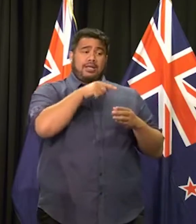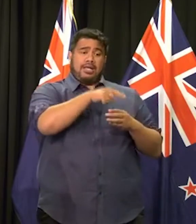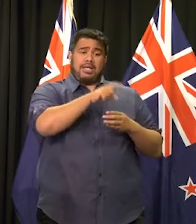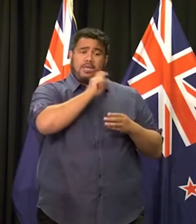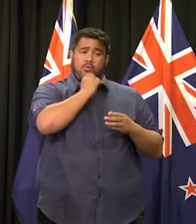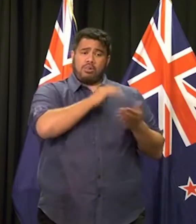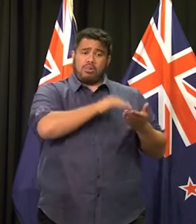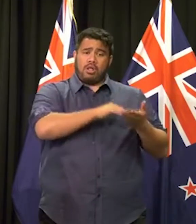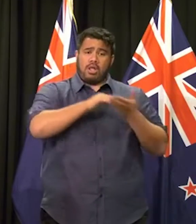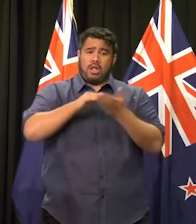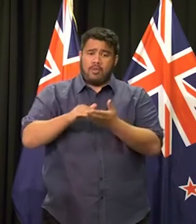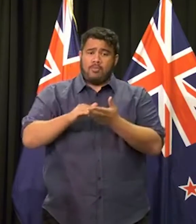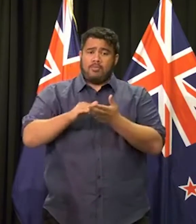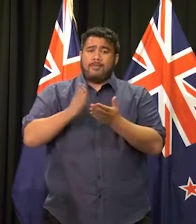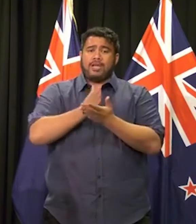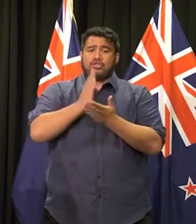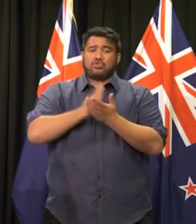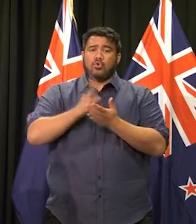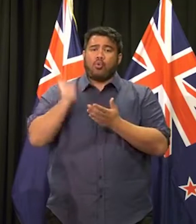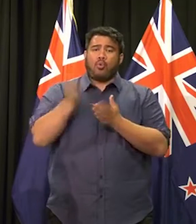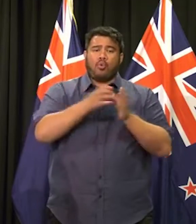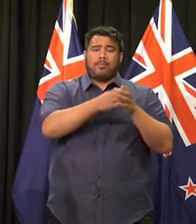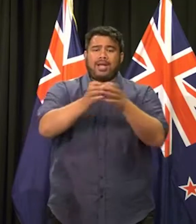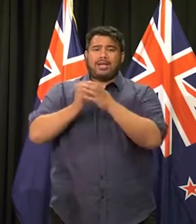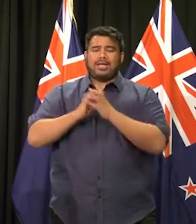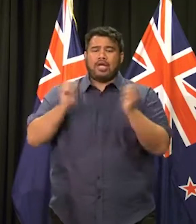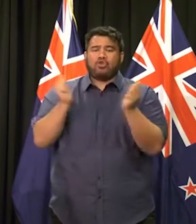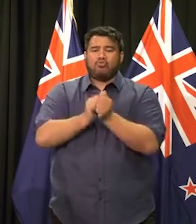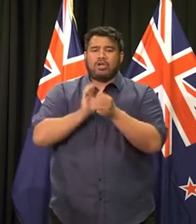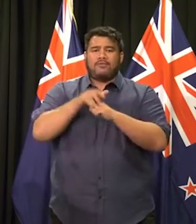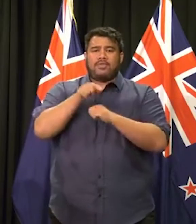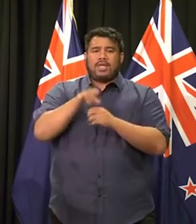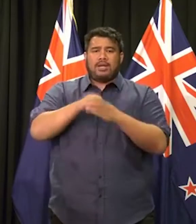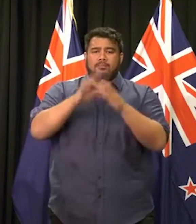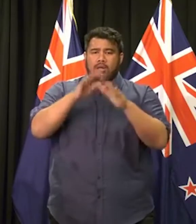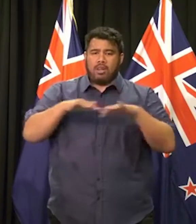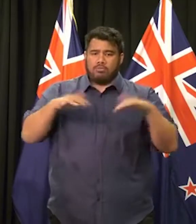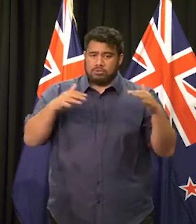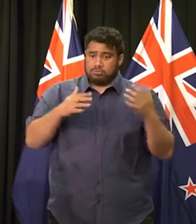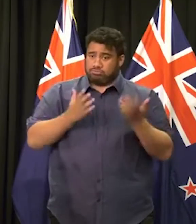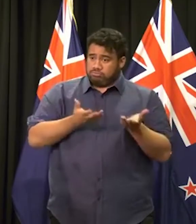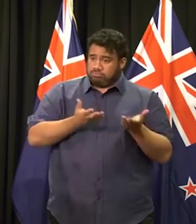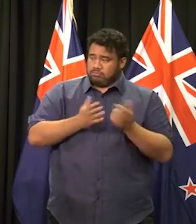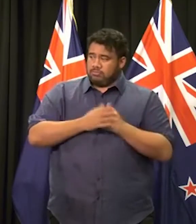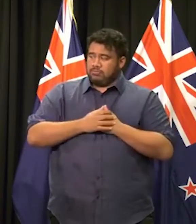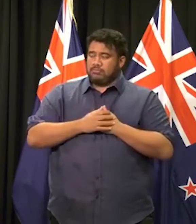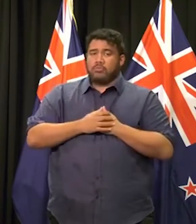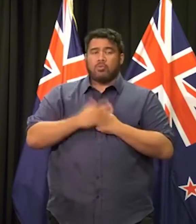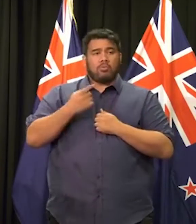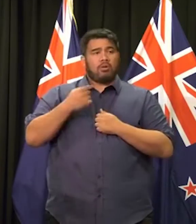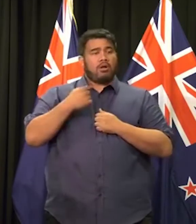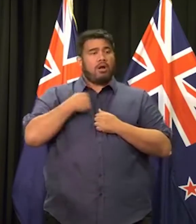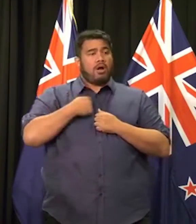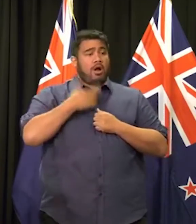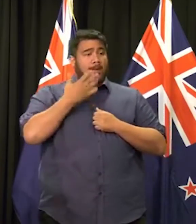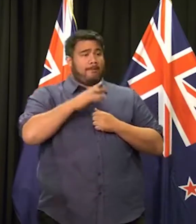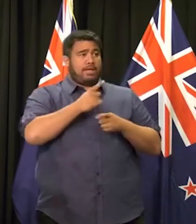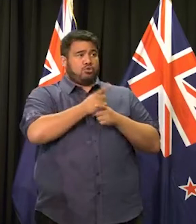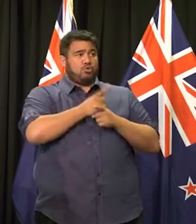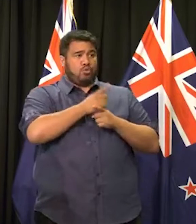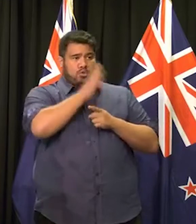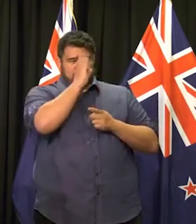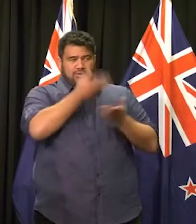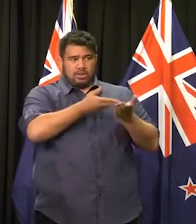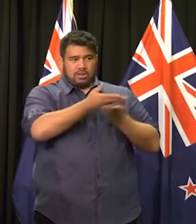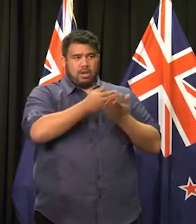a parliamentary consensus on the reform? I've certainly, um, uh, with him directly that,